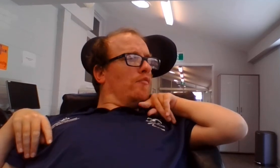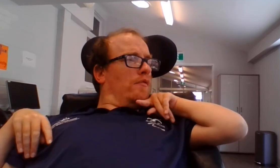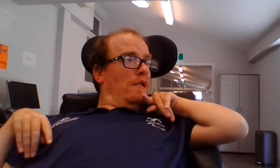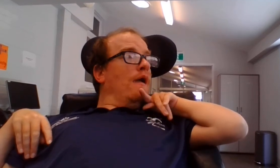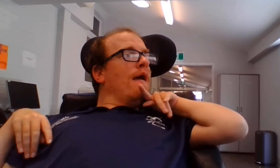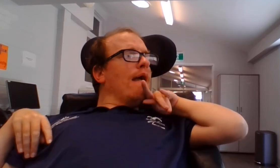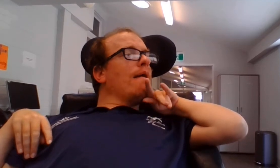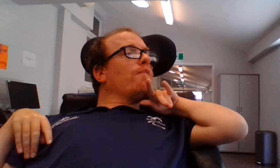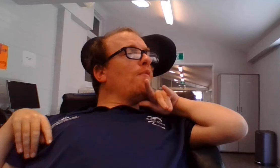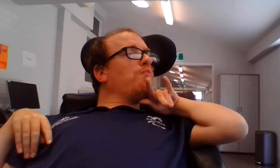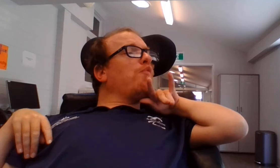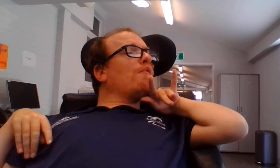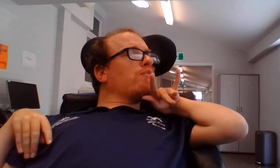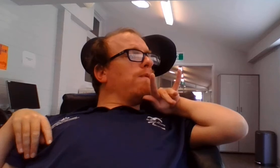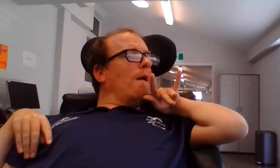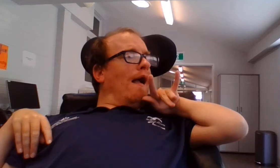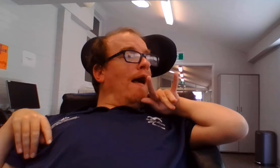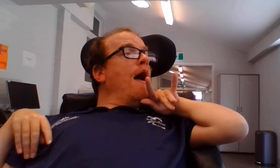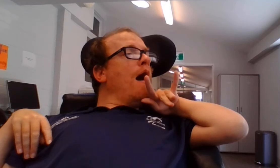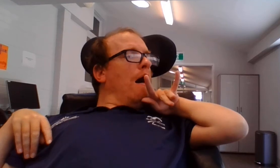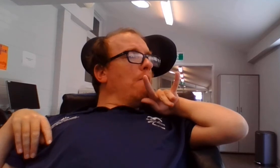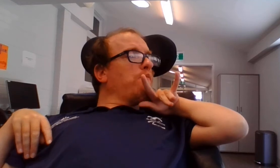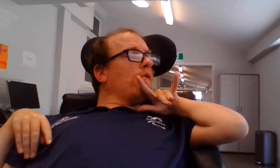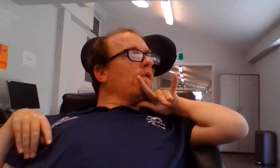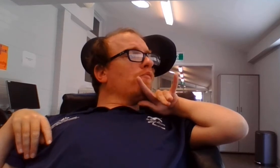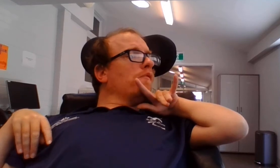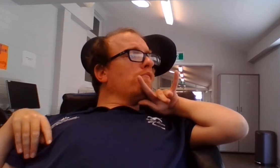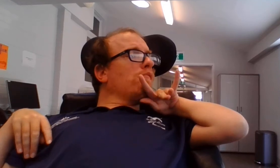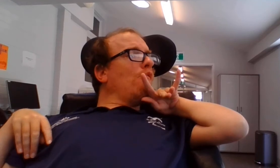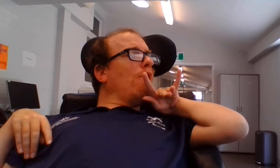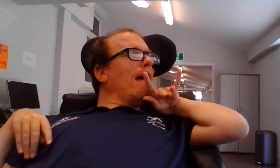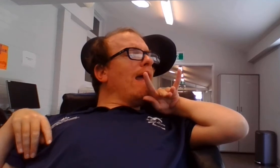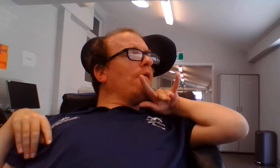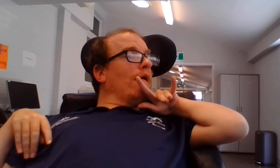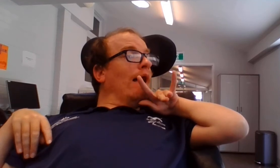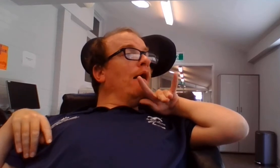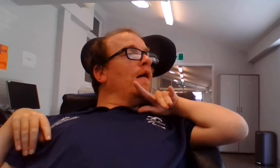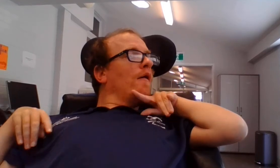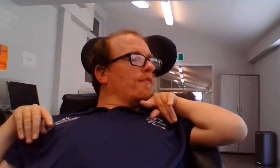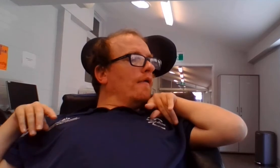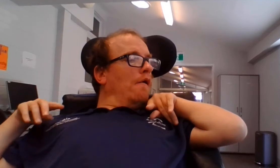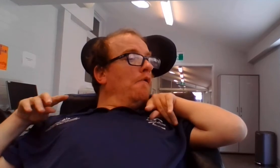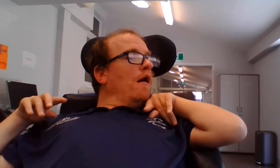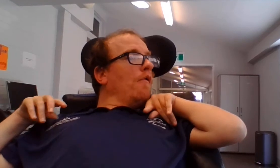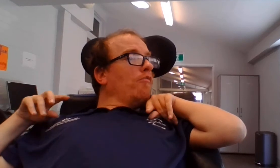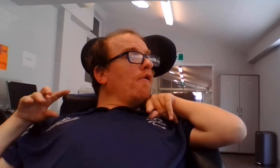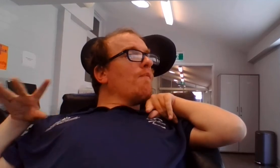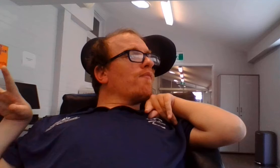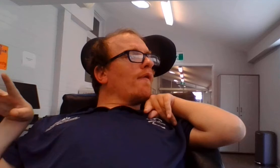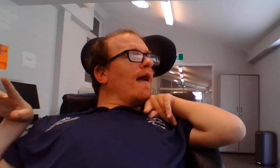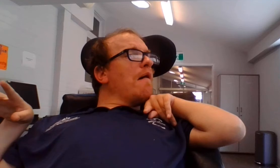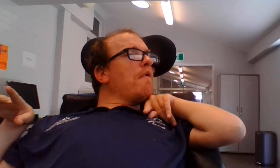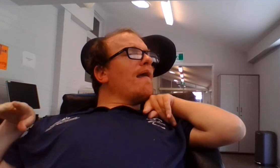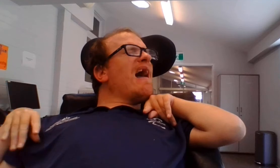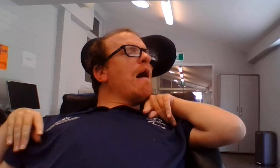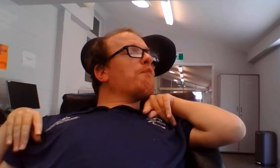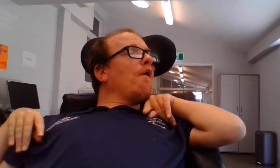if a bushfire approaches your area. So, lots coming up